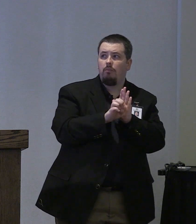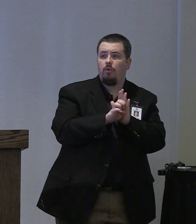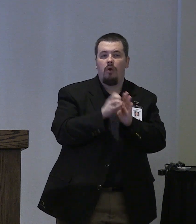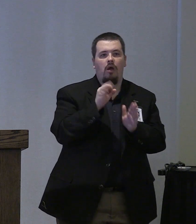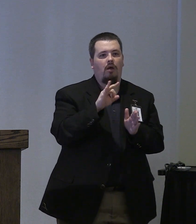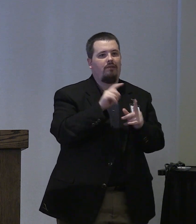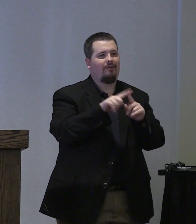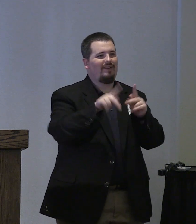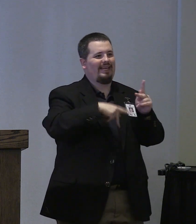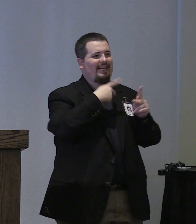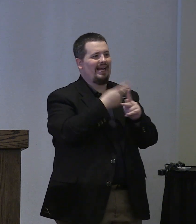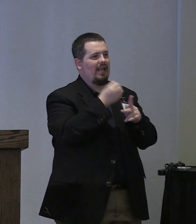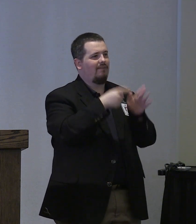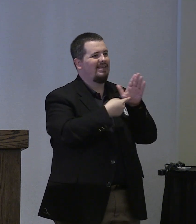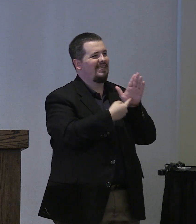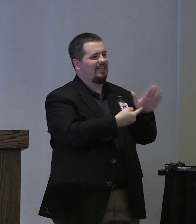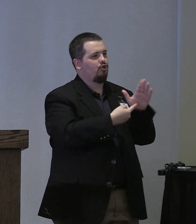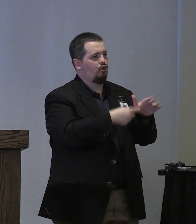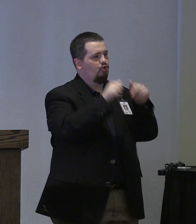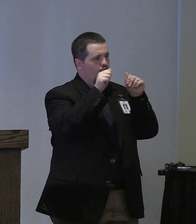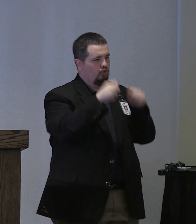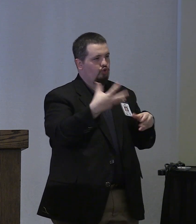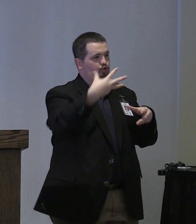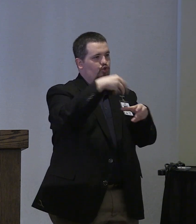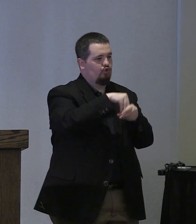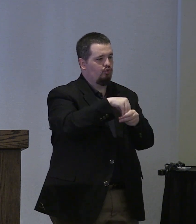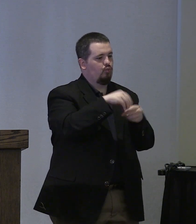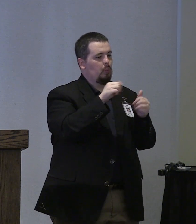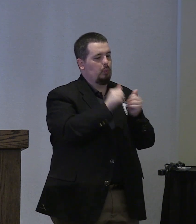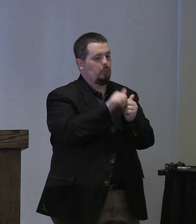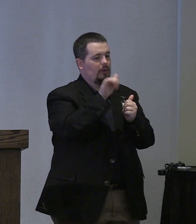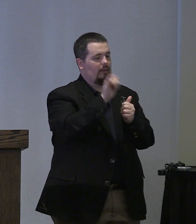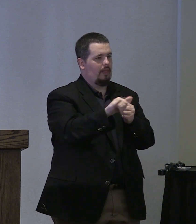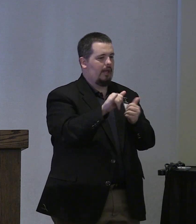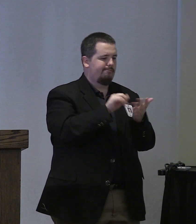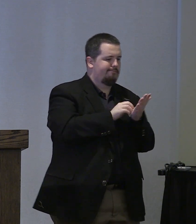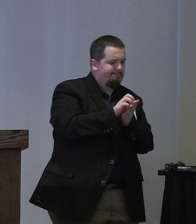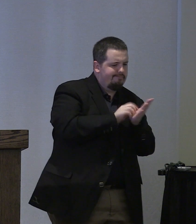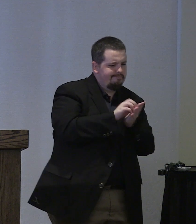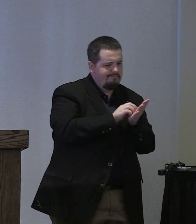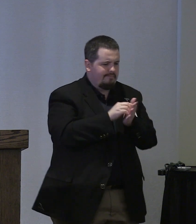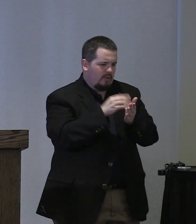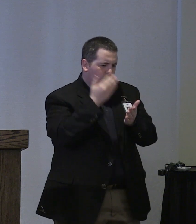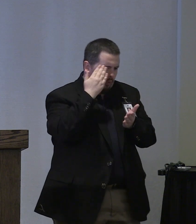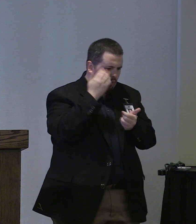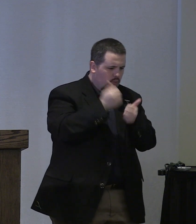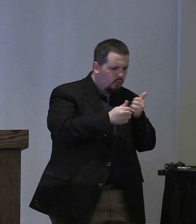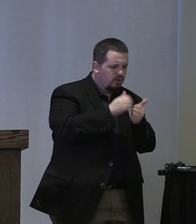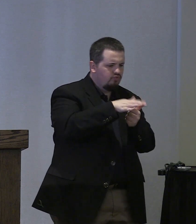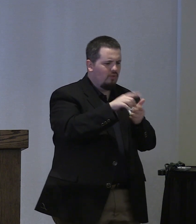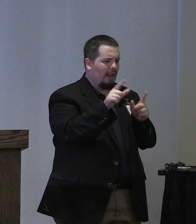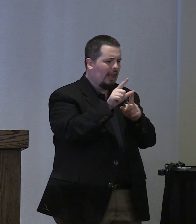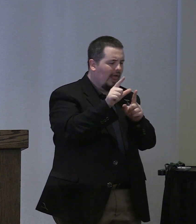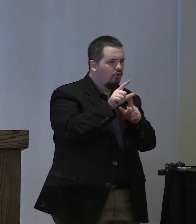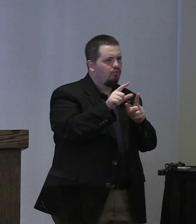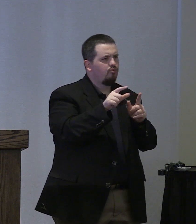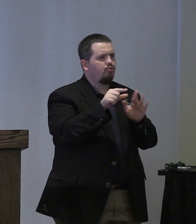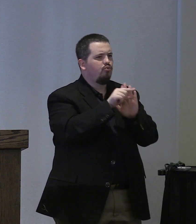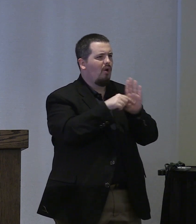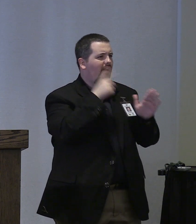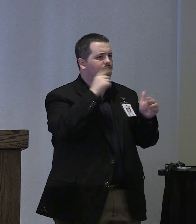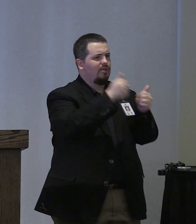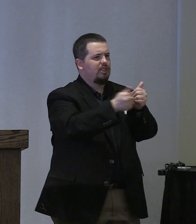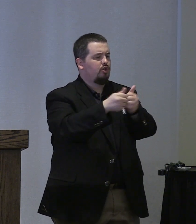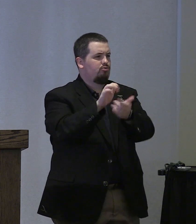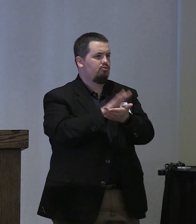of the types of indicators that could go into the calculation that determines letter grades for schools in tennessee